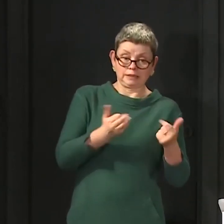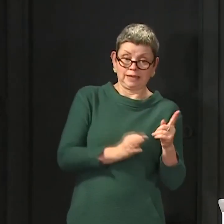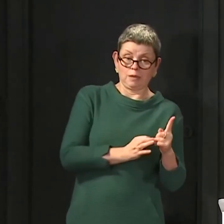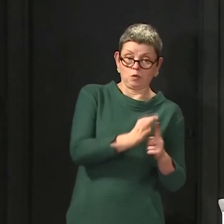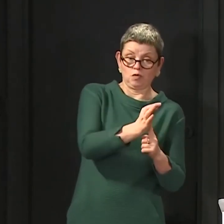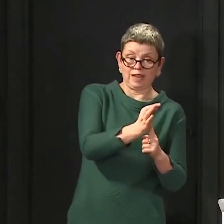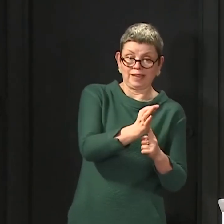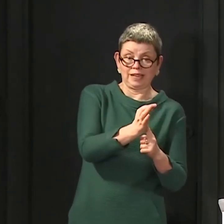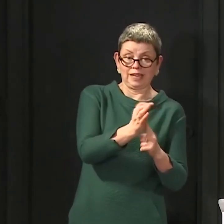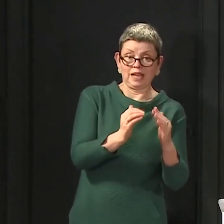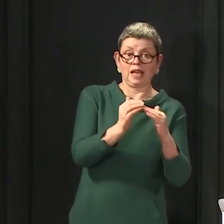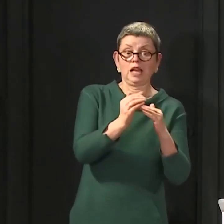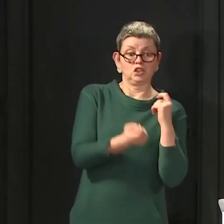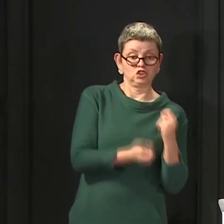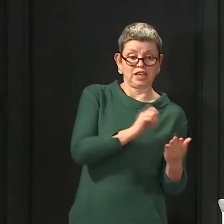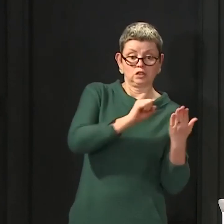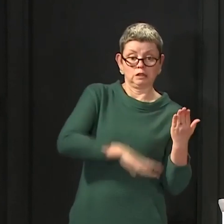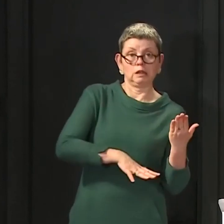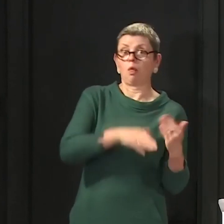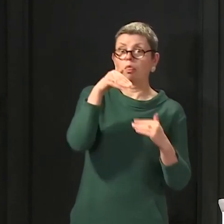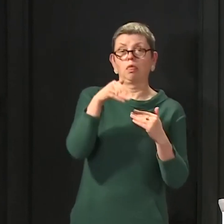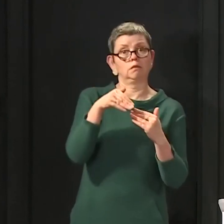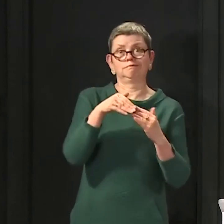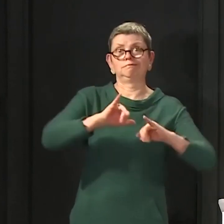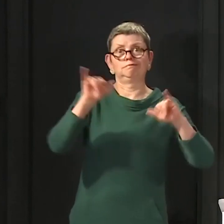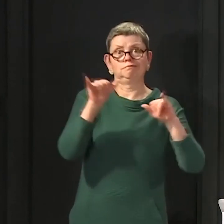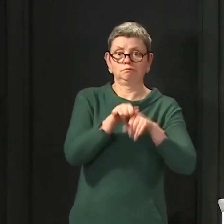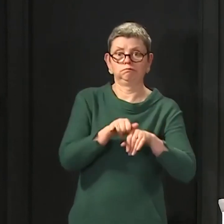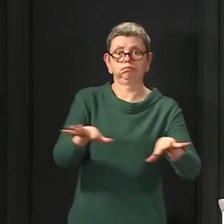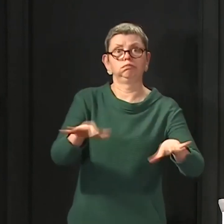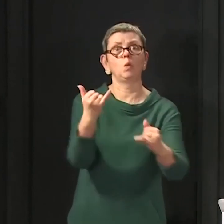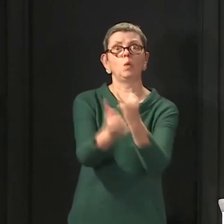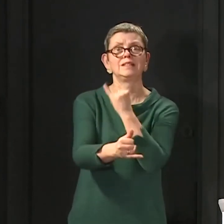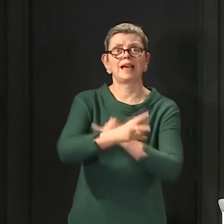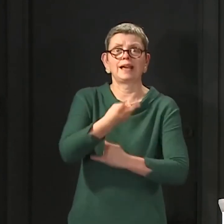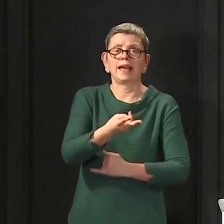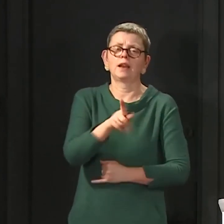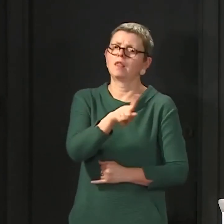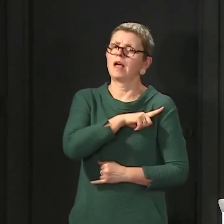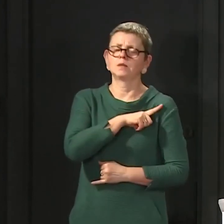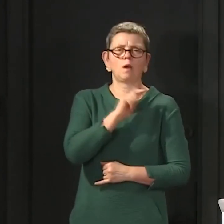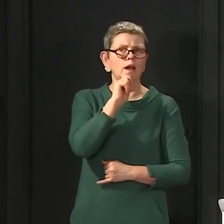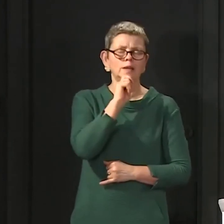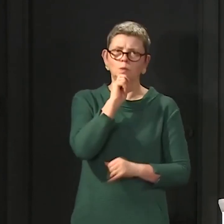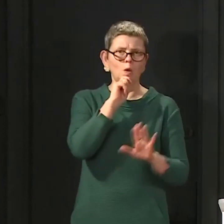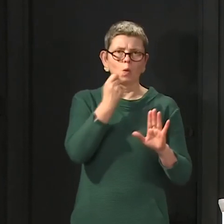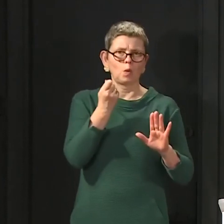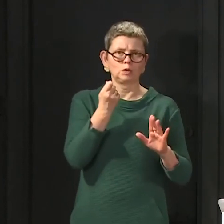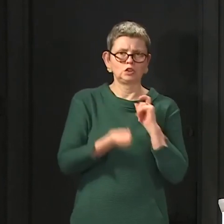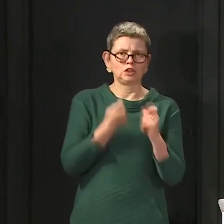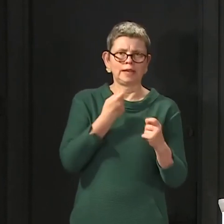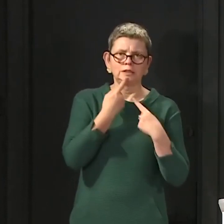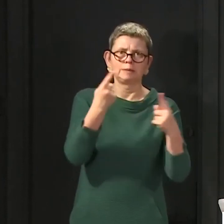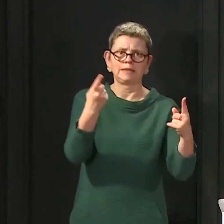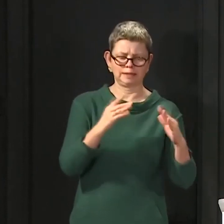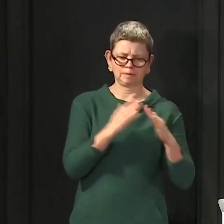it would be catastrophic for me to drop the stay-at-home message, which is why I am not prepared to do it. And I'm particularly not